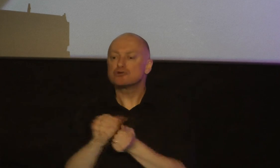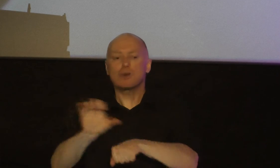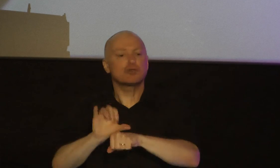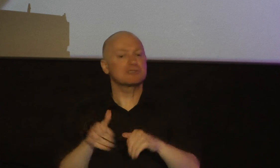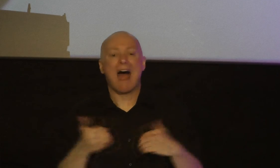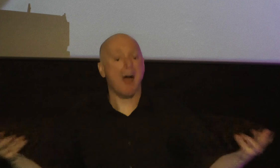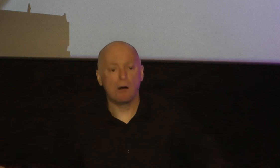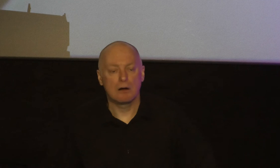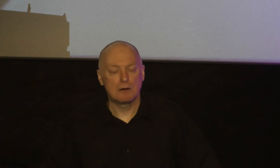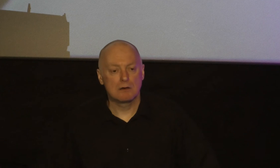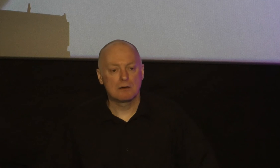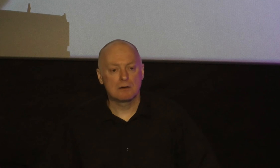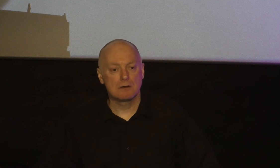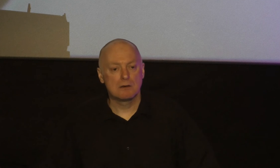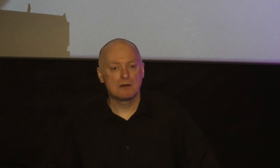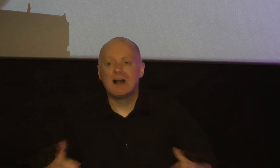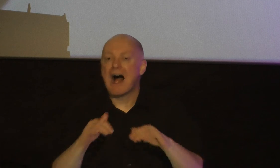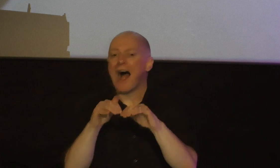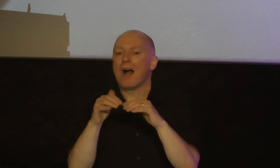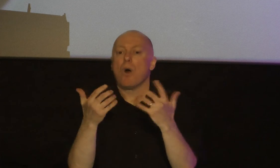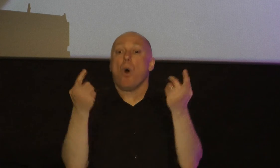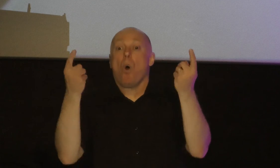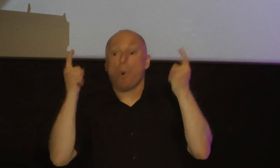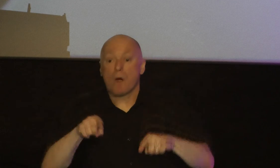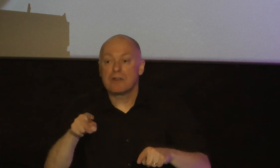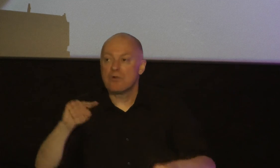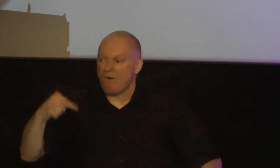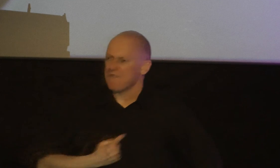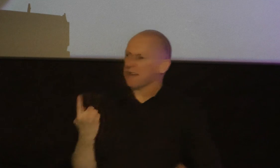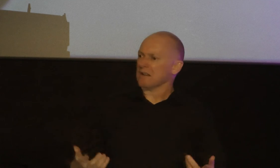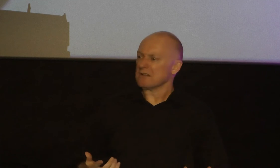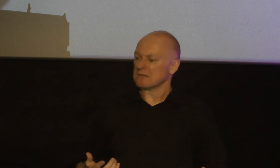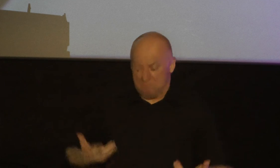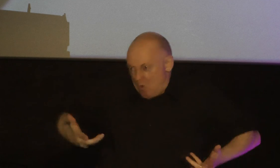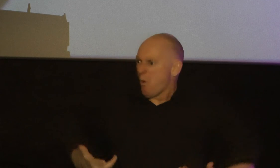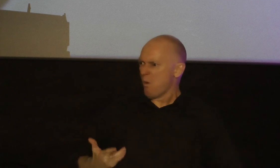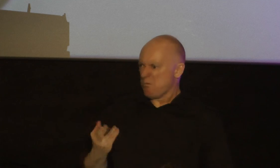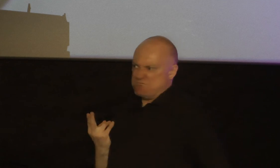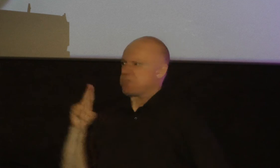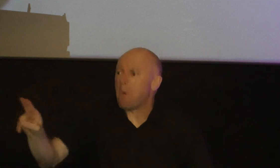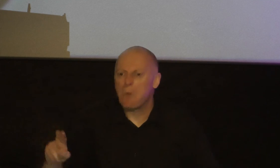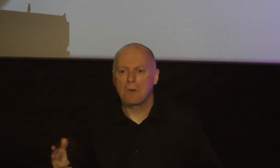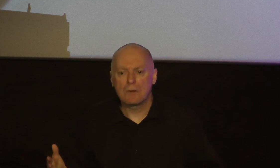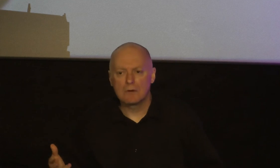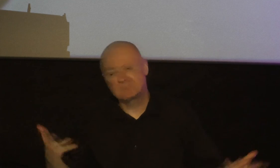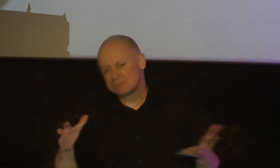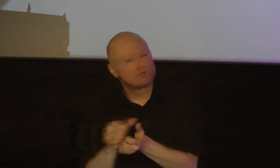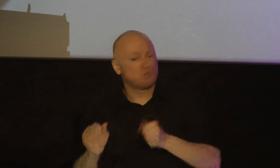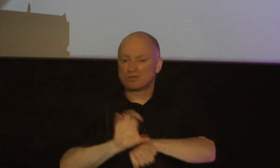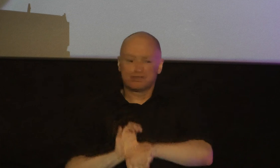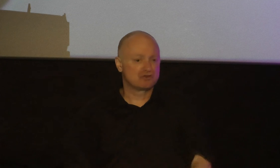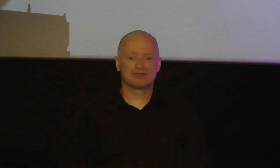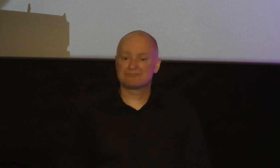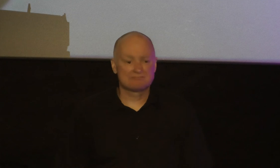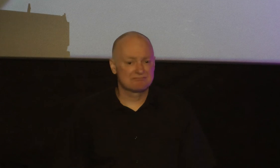a church there's no better way than when you get offended to be quick to anger there's no better way to destroy a church than by doing that